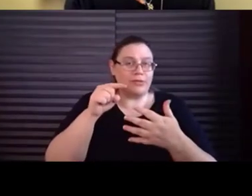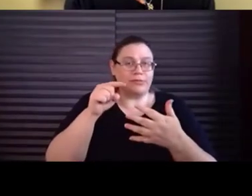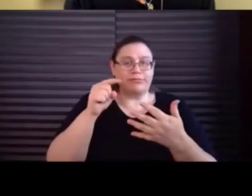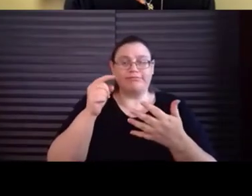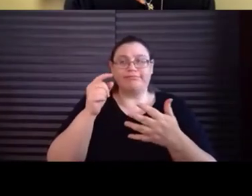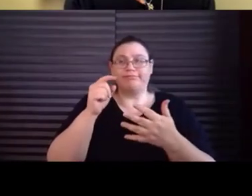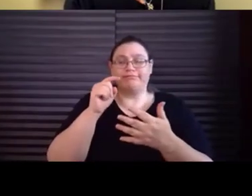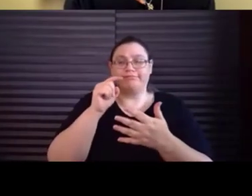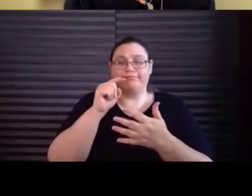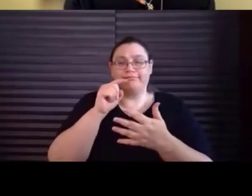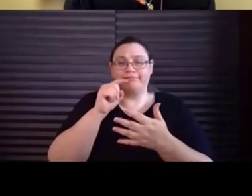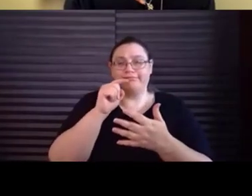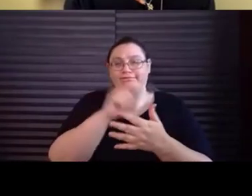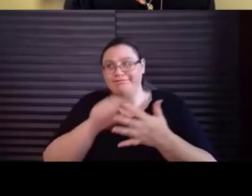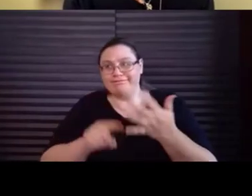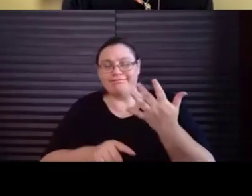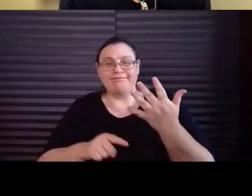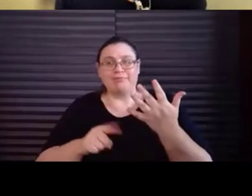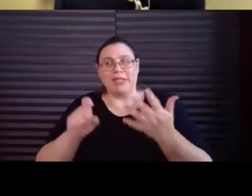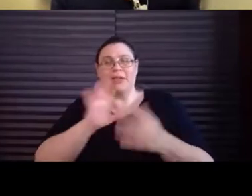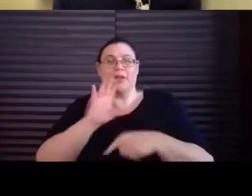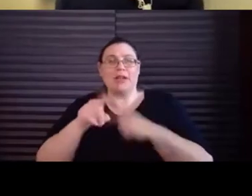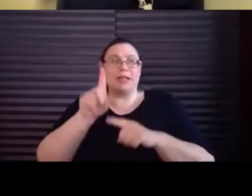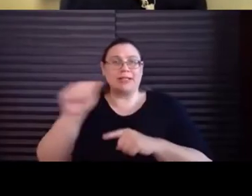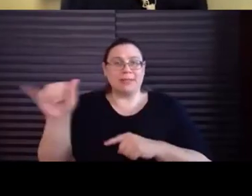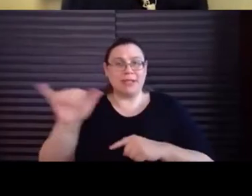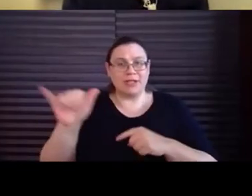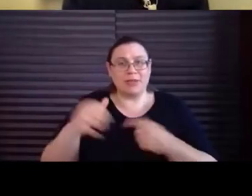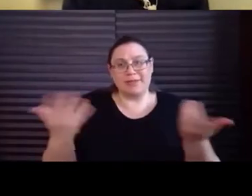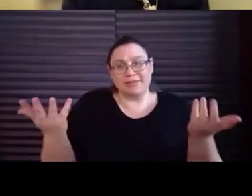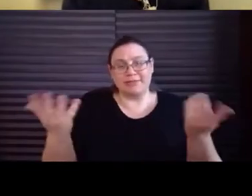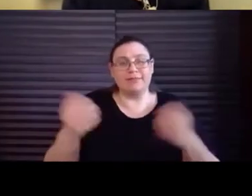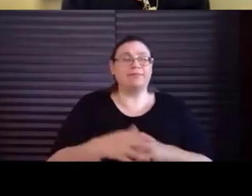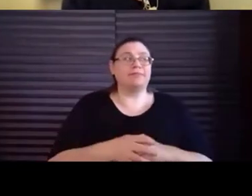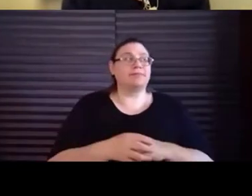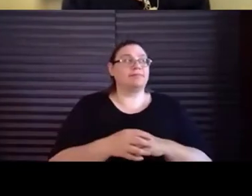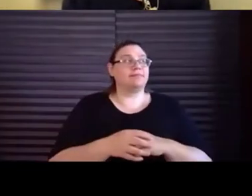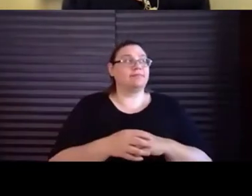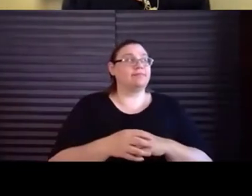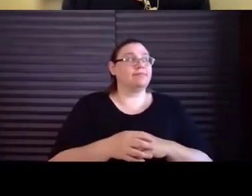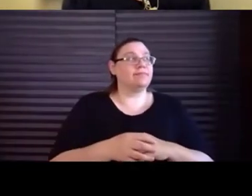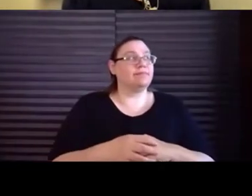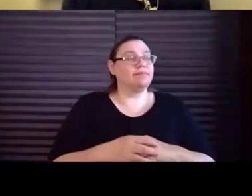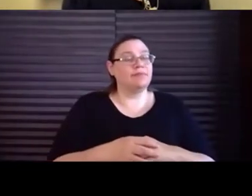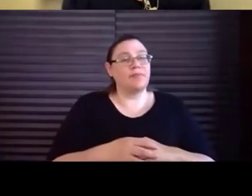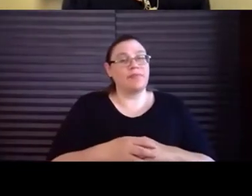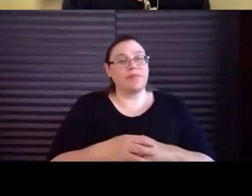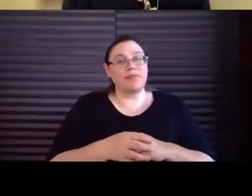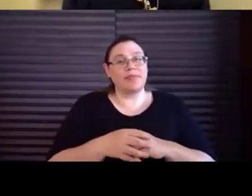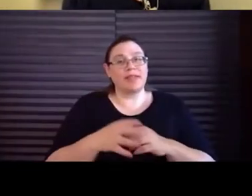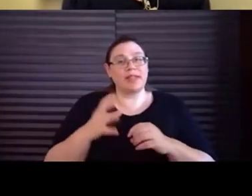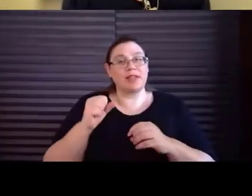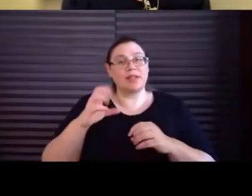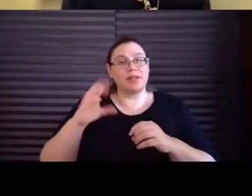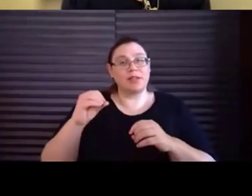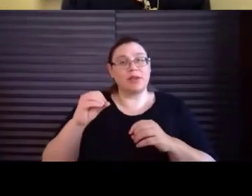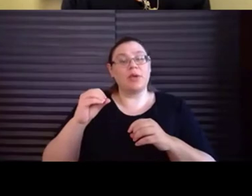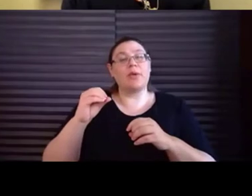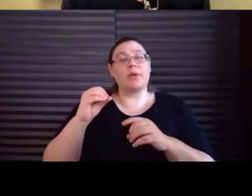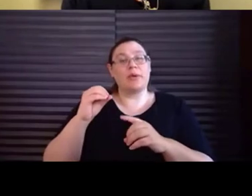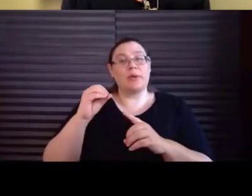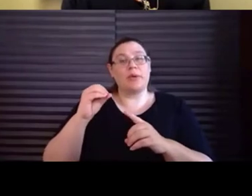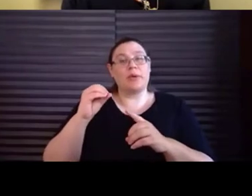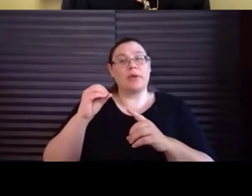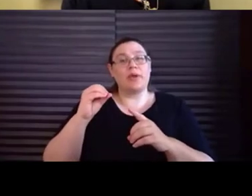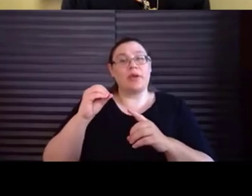to talk about disability. You know, I go to music. When